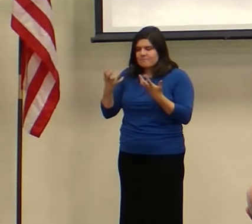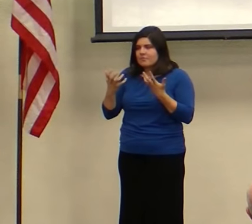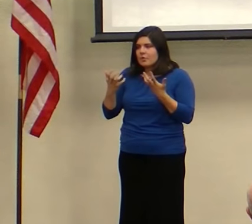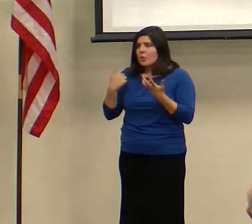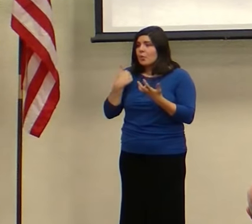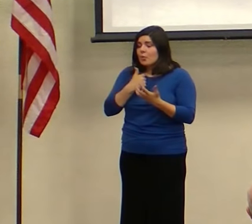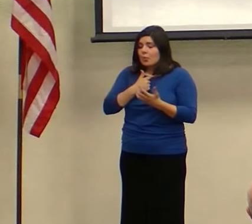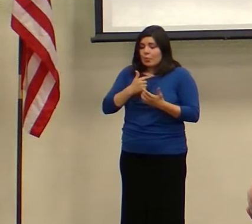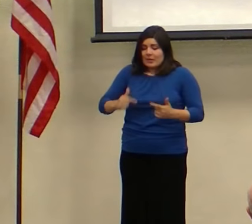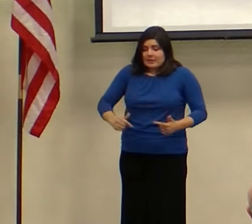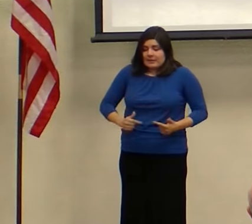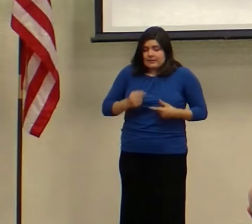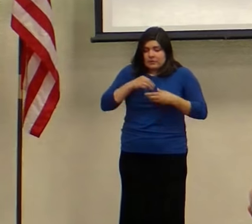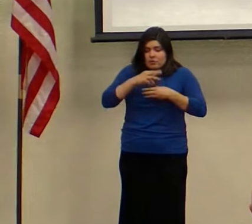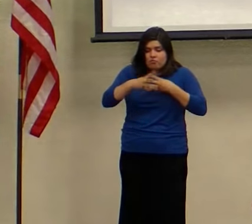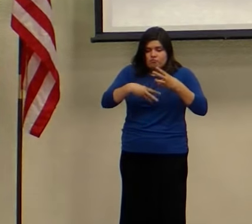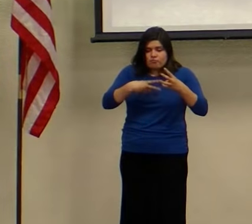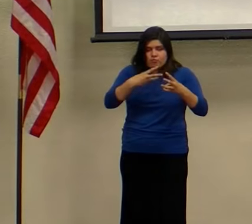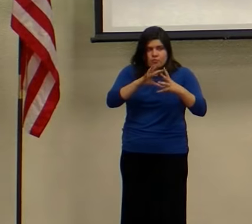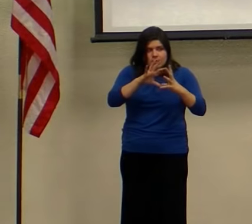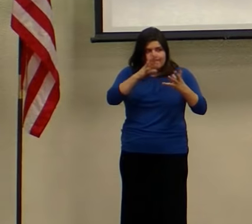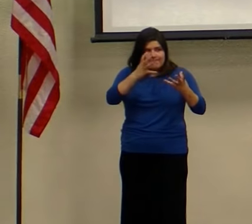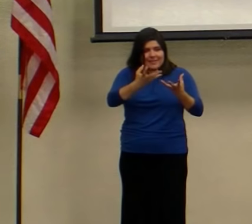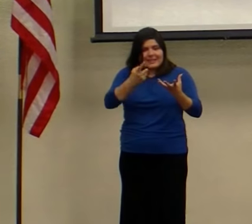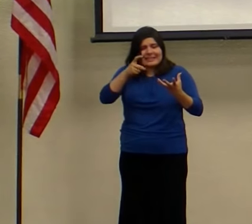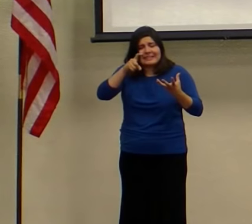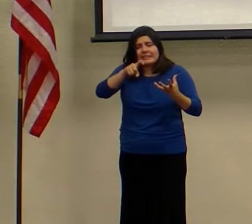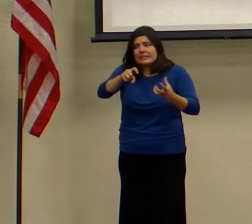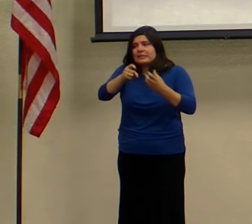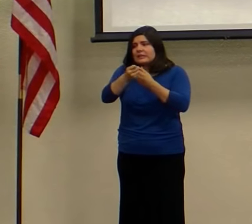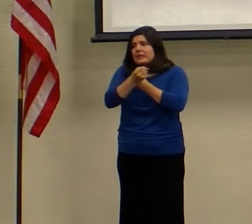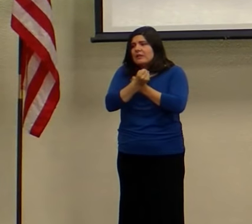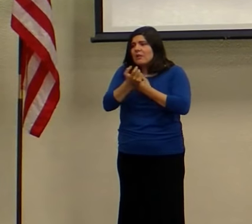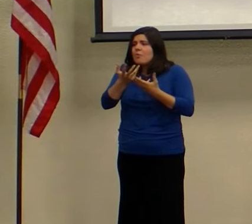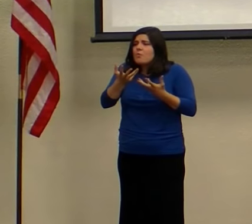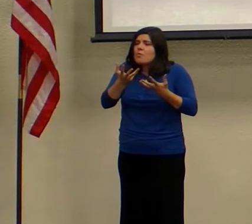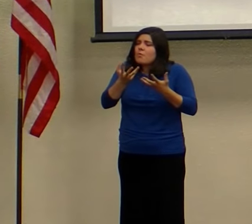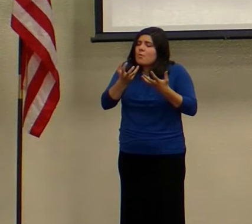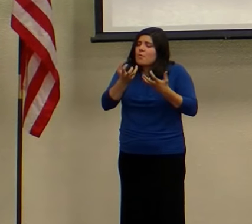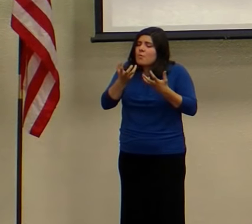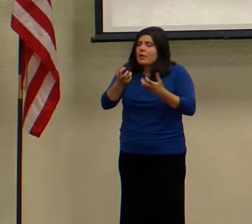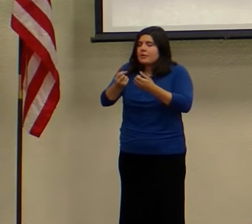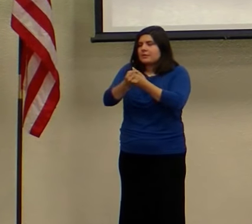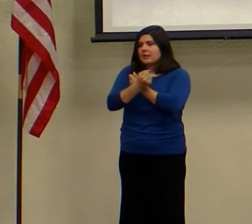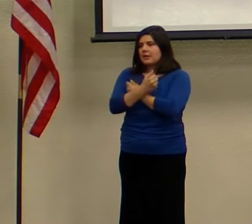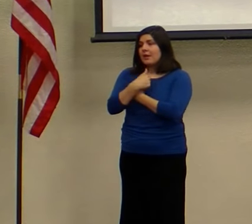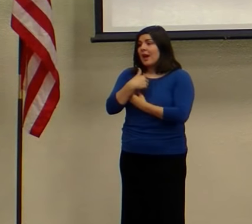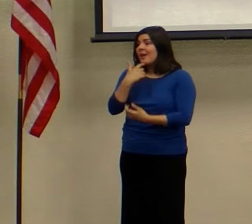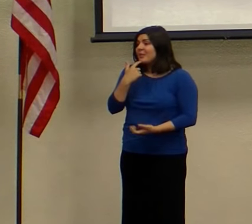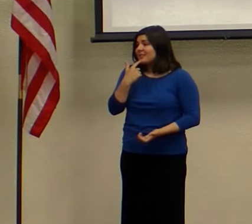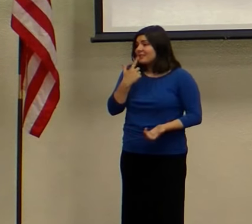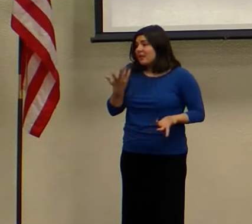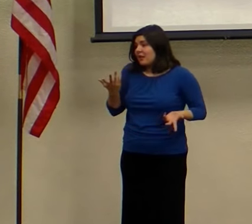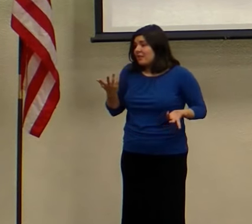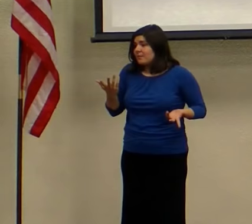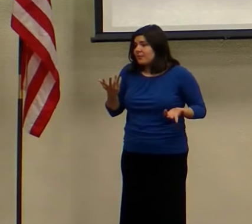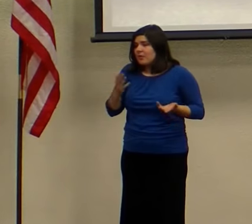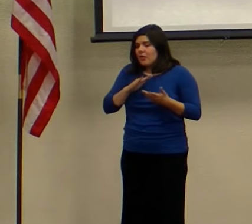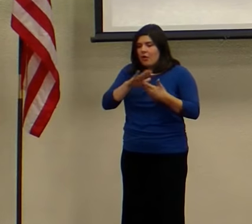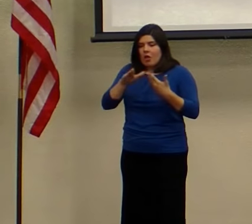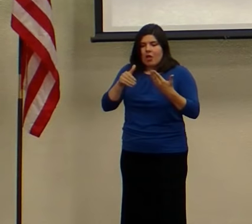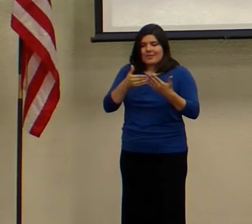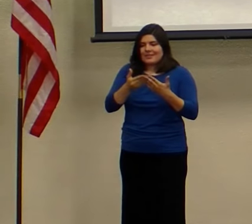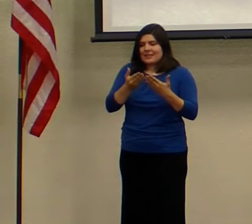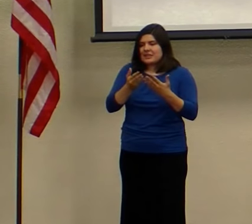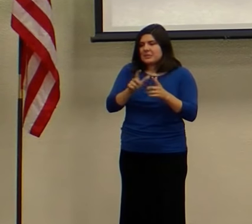We live in a world that needs love, that wants love. I'd go as far to say that all of these big,